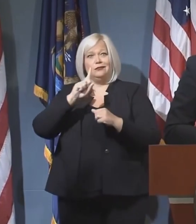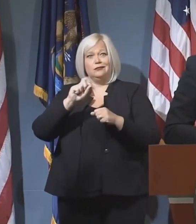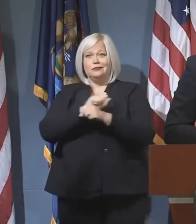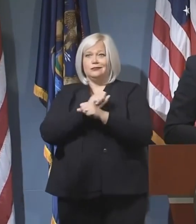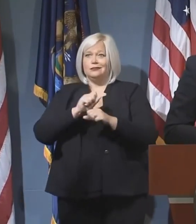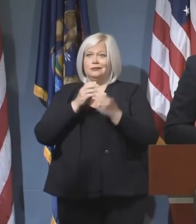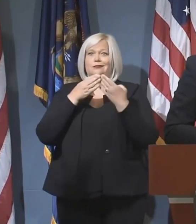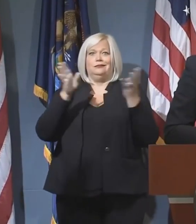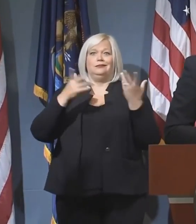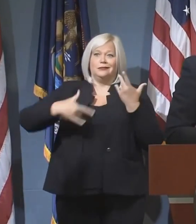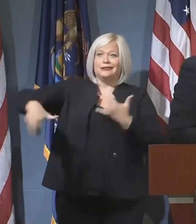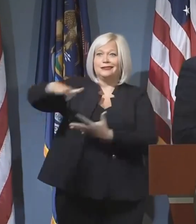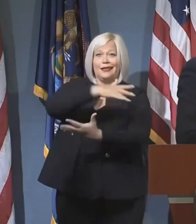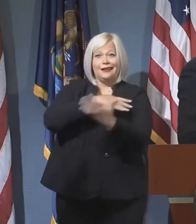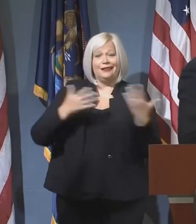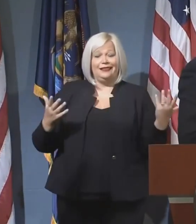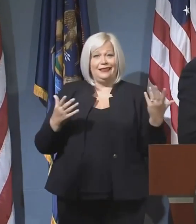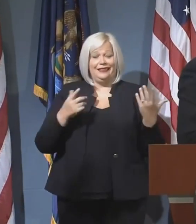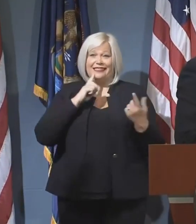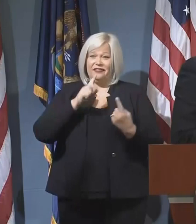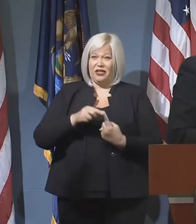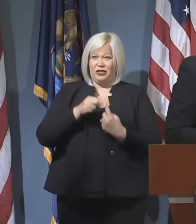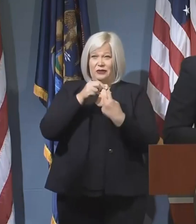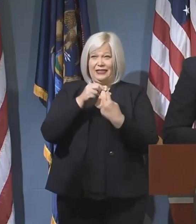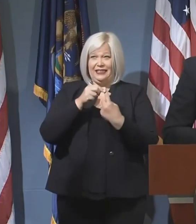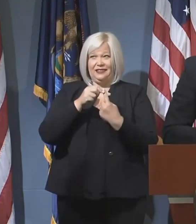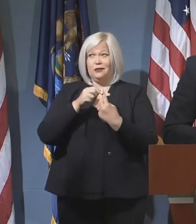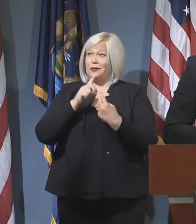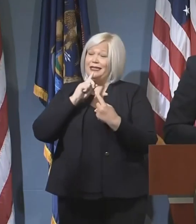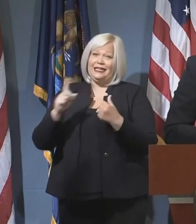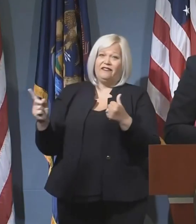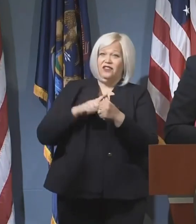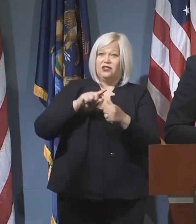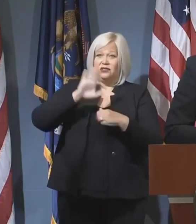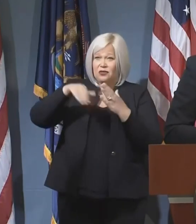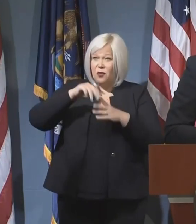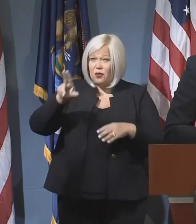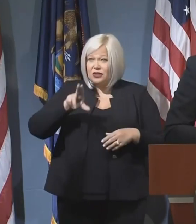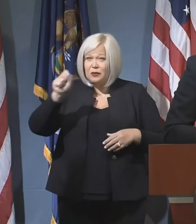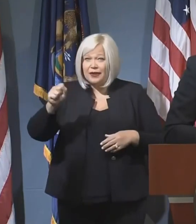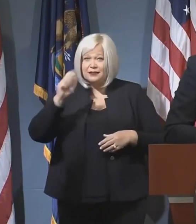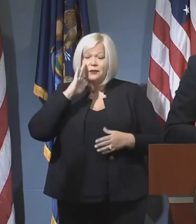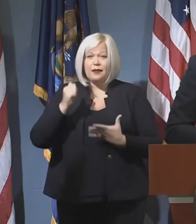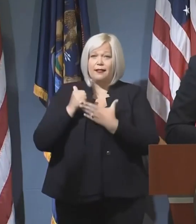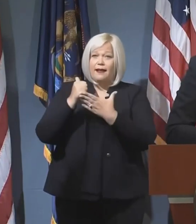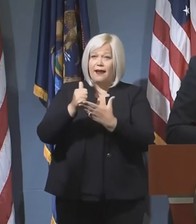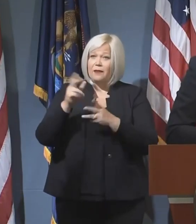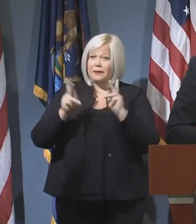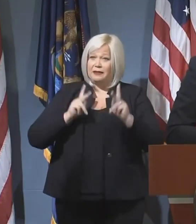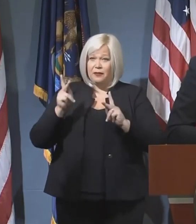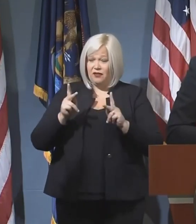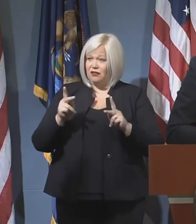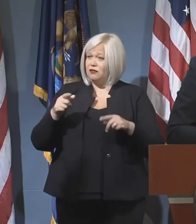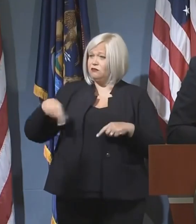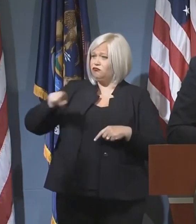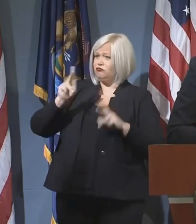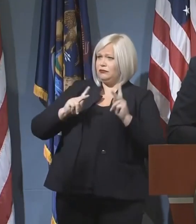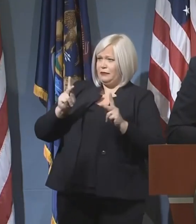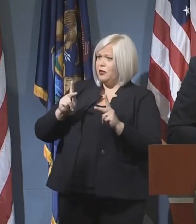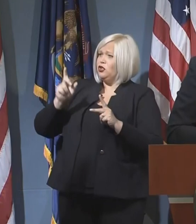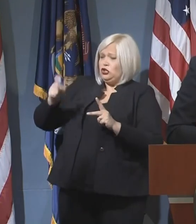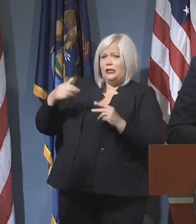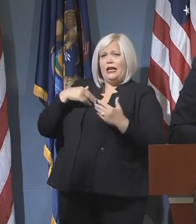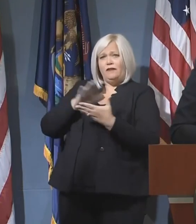believe this is a unique, in fact, first in the nation program that will help people who have earned a chance to a college